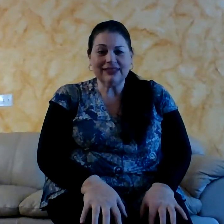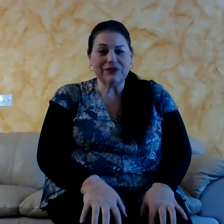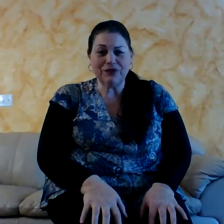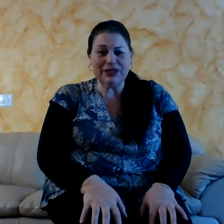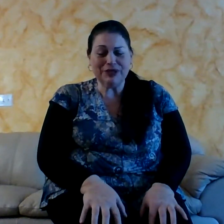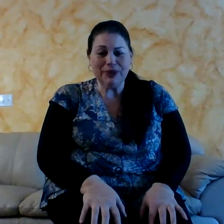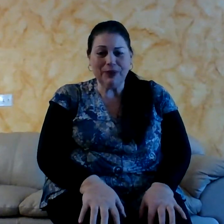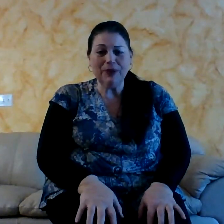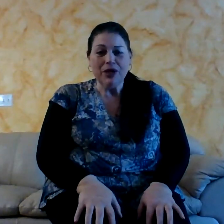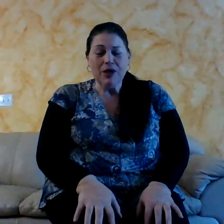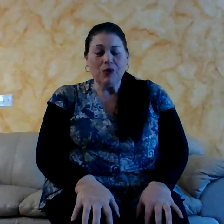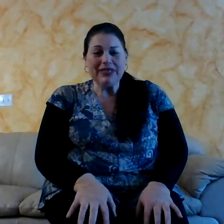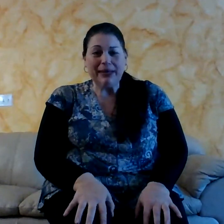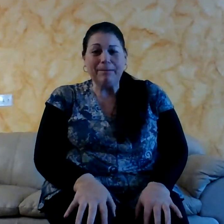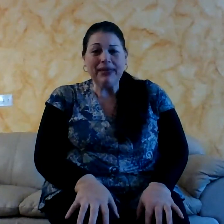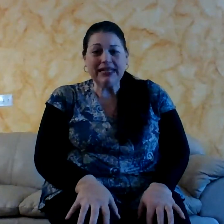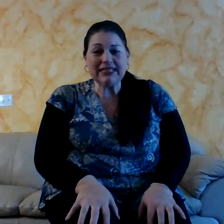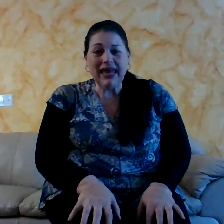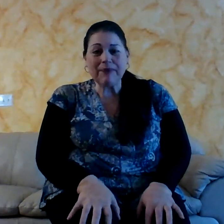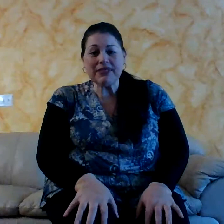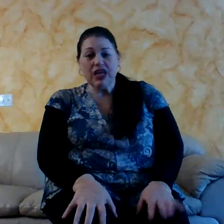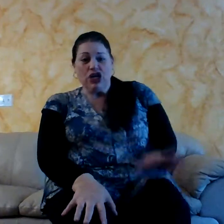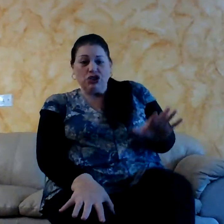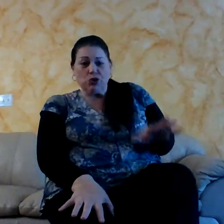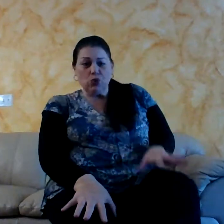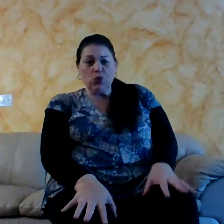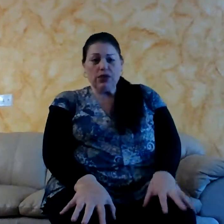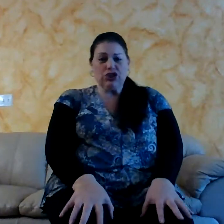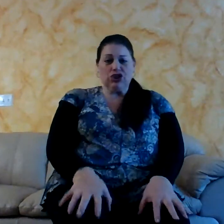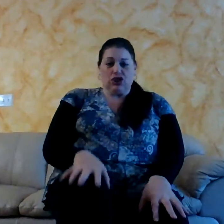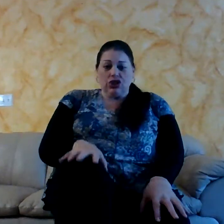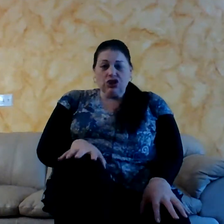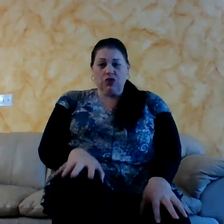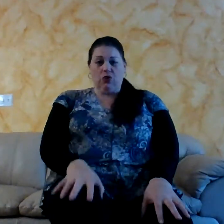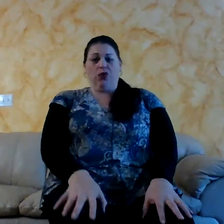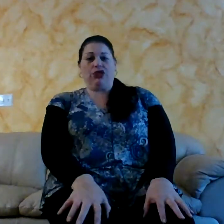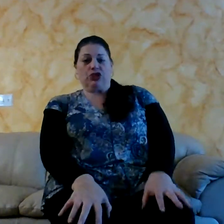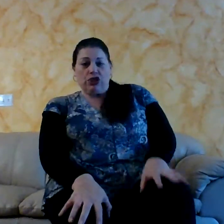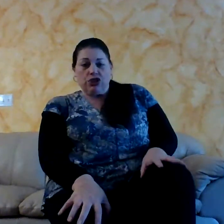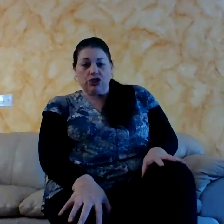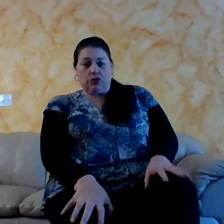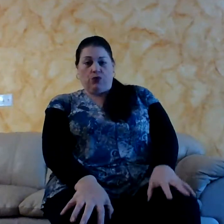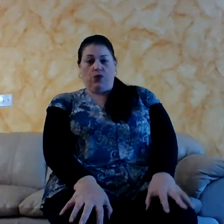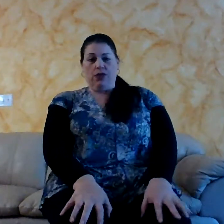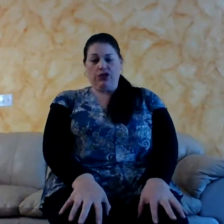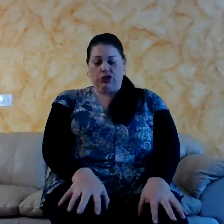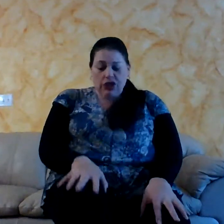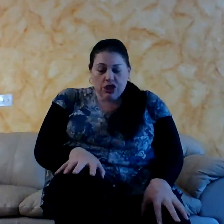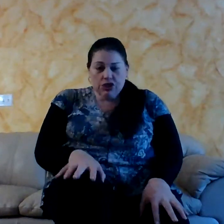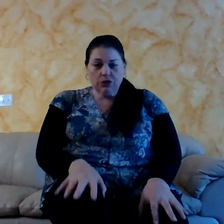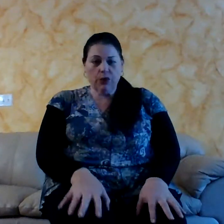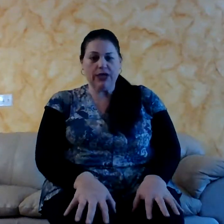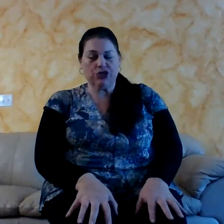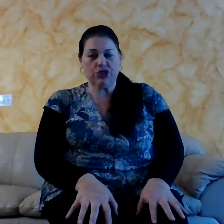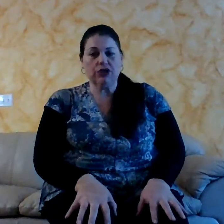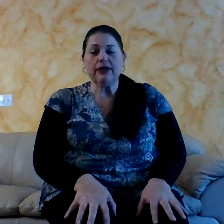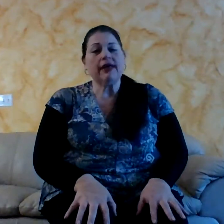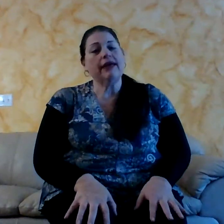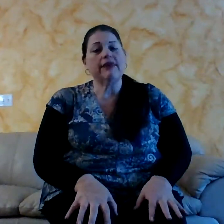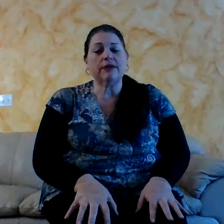If we do, we'll take big steps. Squish, squish, squish, squish. And then